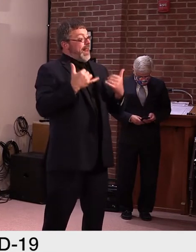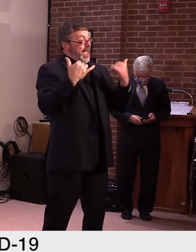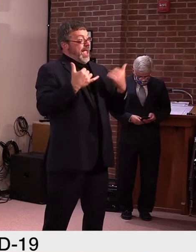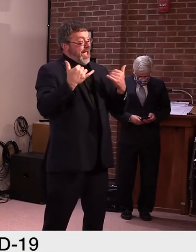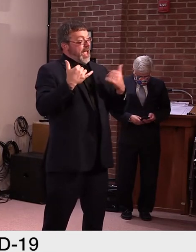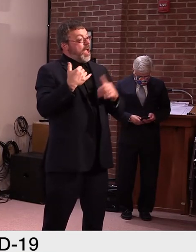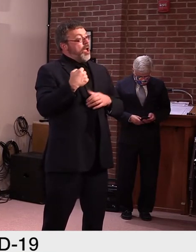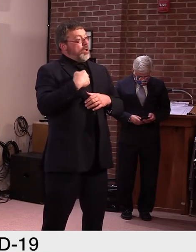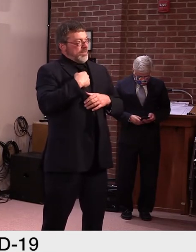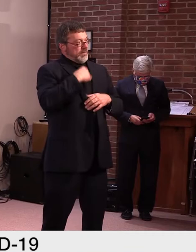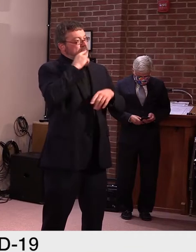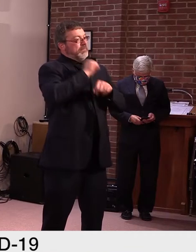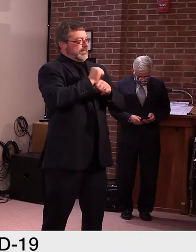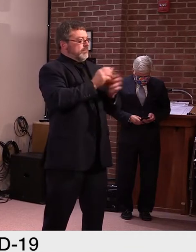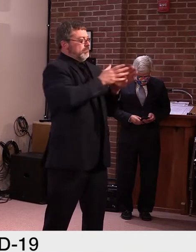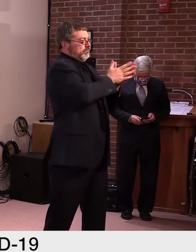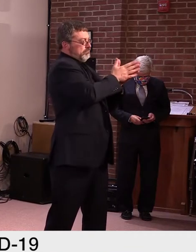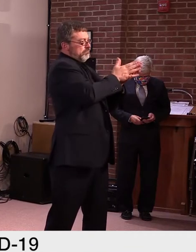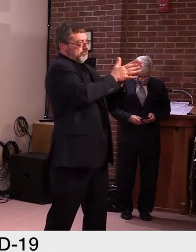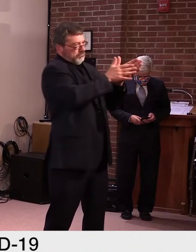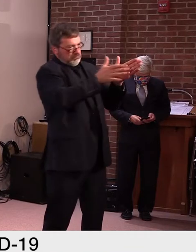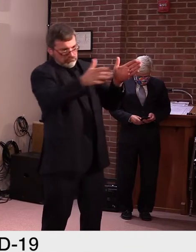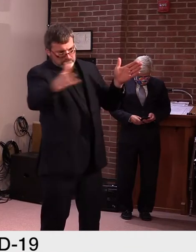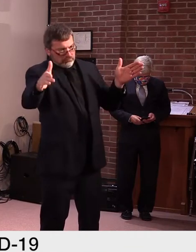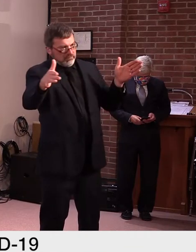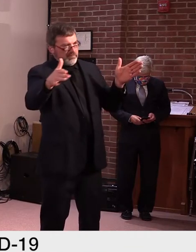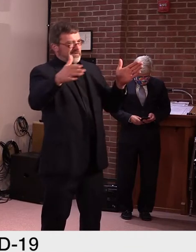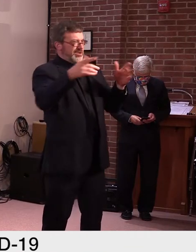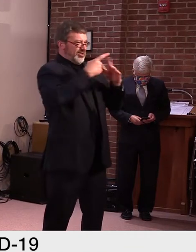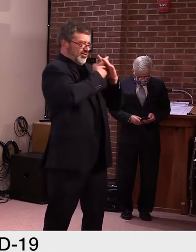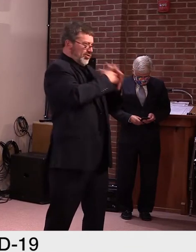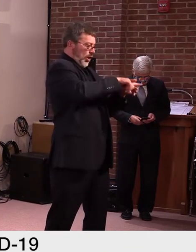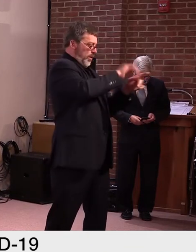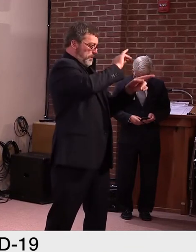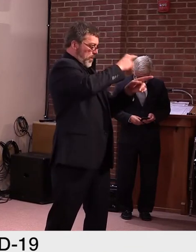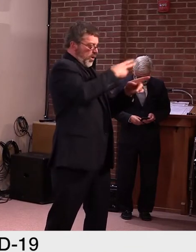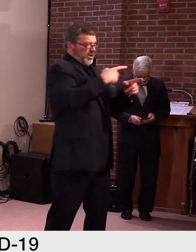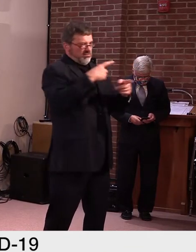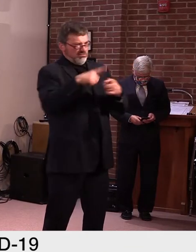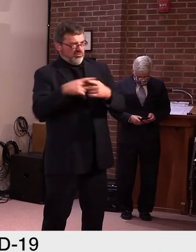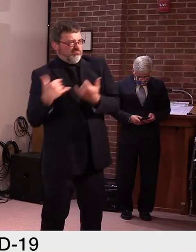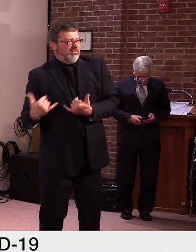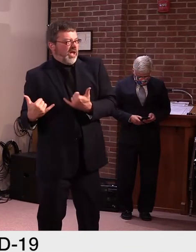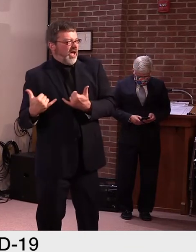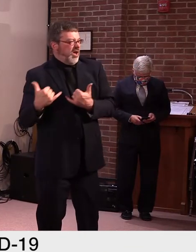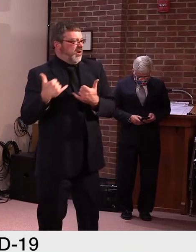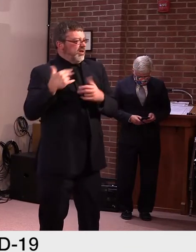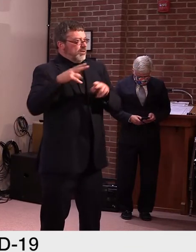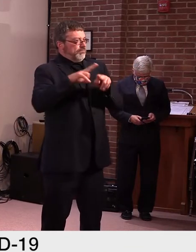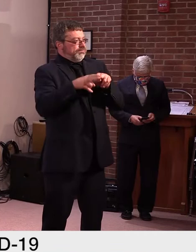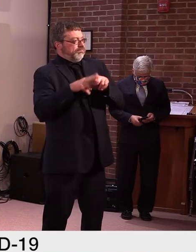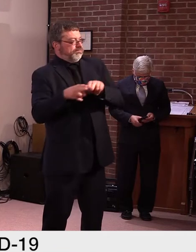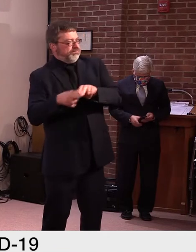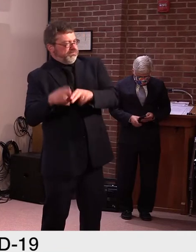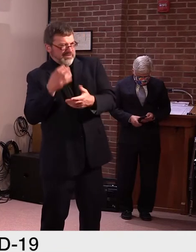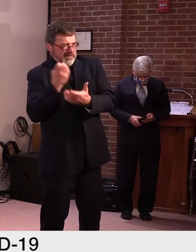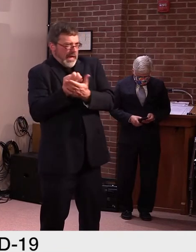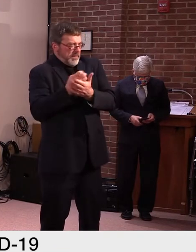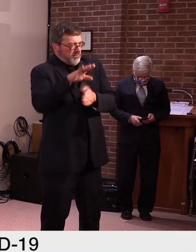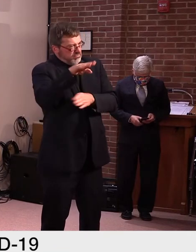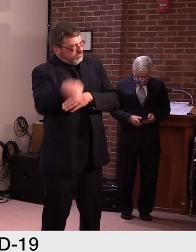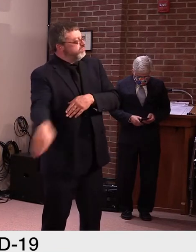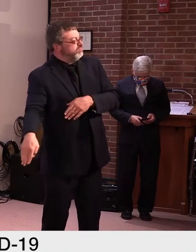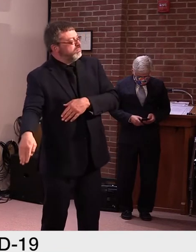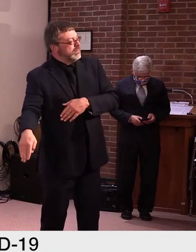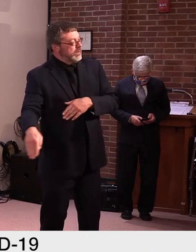showing, uh, downward pressure on both employment and, um, and recently unemployment. And the model has kind of caught a little bit of